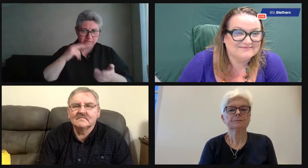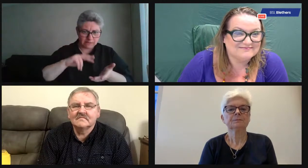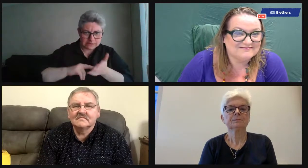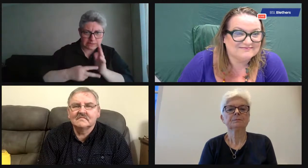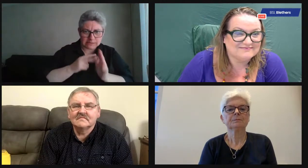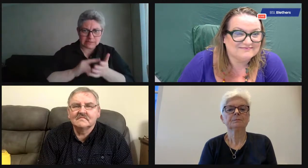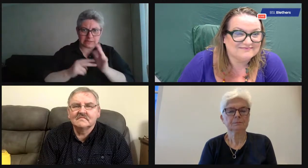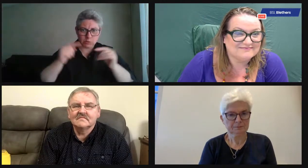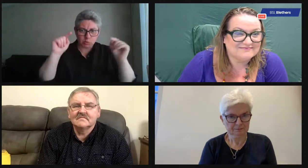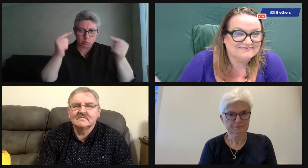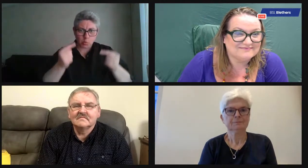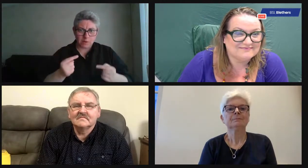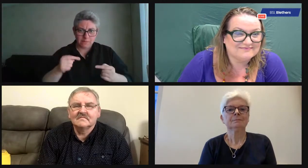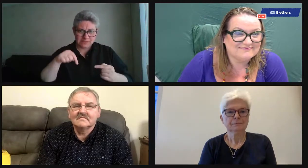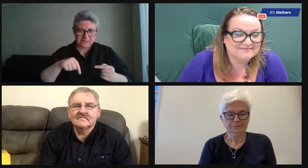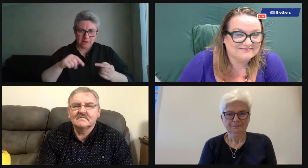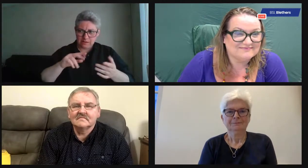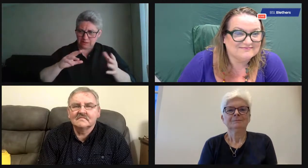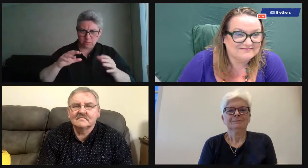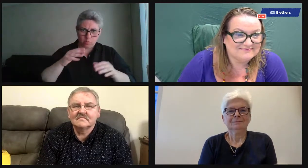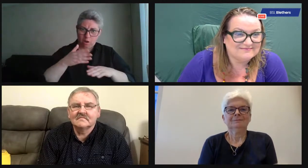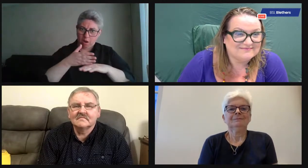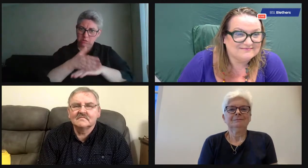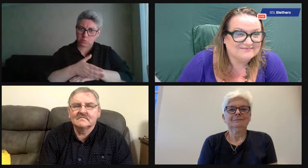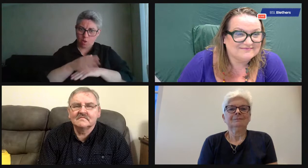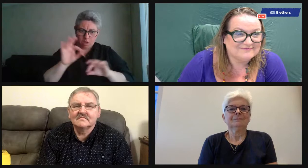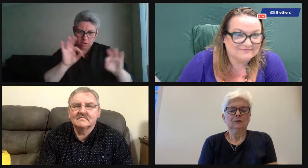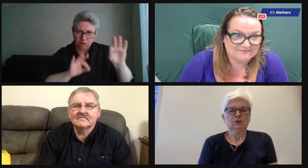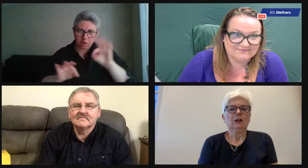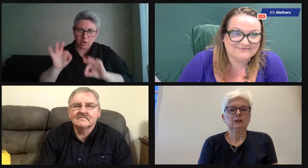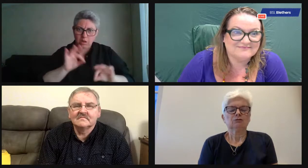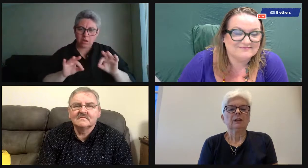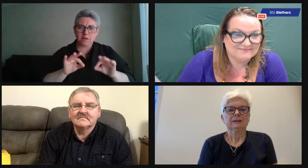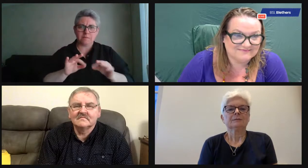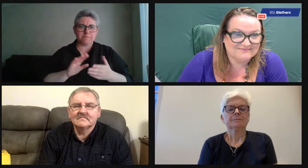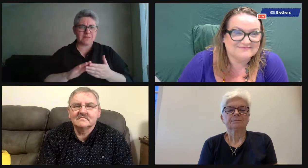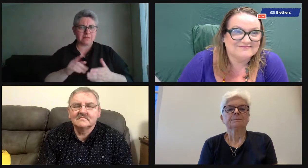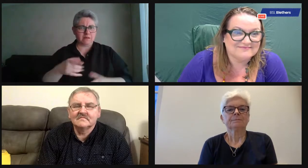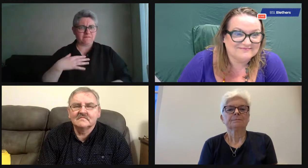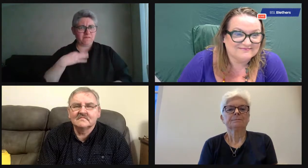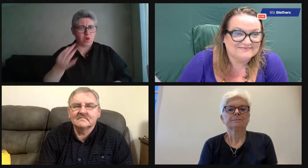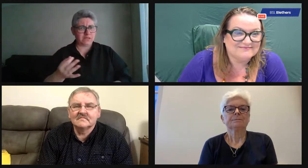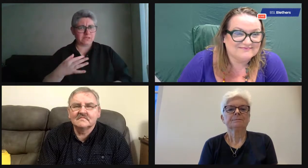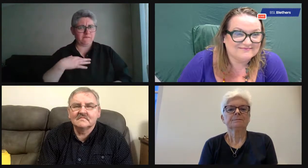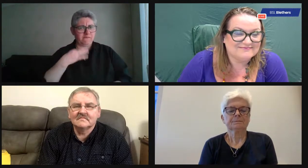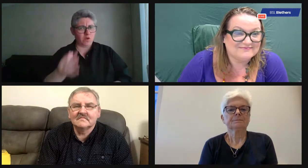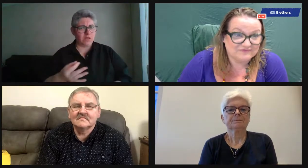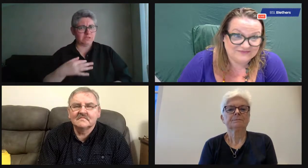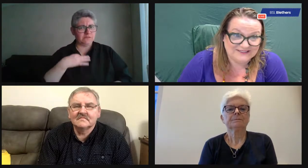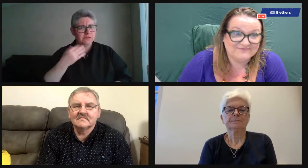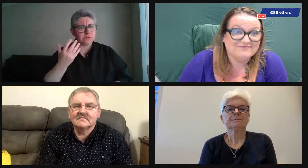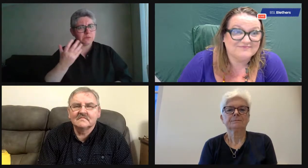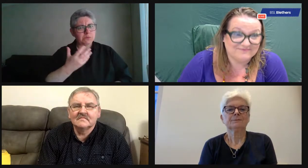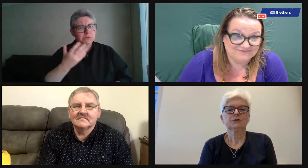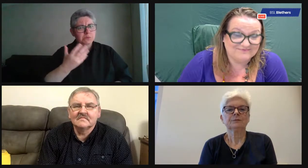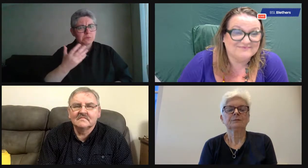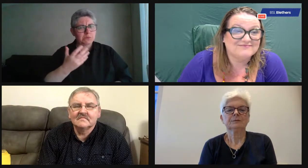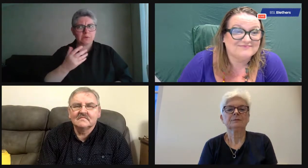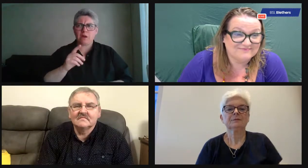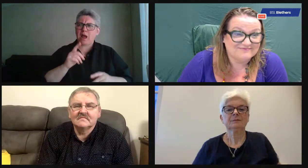tournaments away and, you know, there'd be lots of those kinds of organisational aspects of volunteering, like